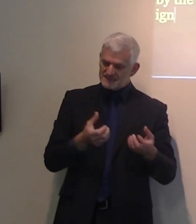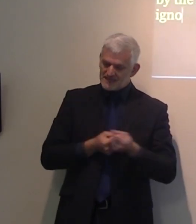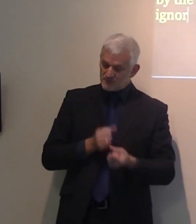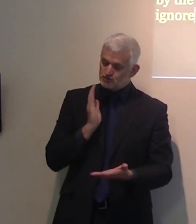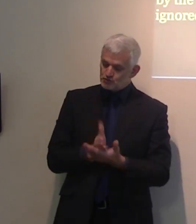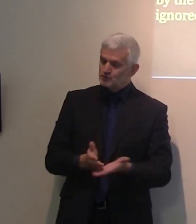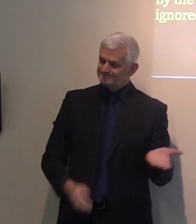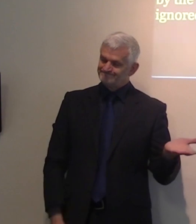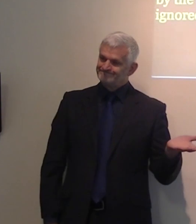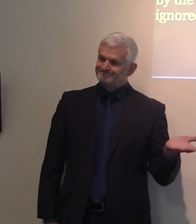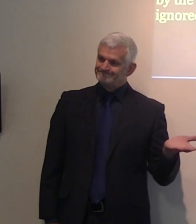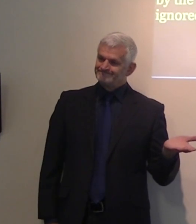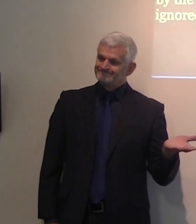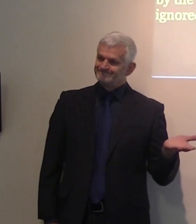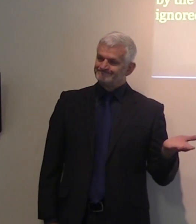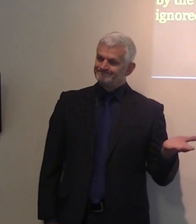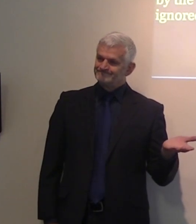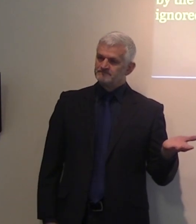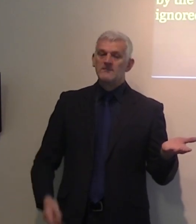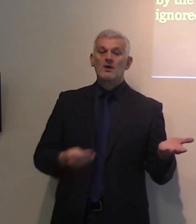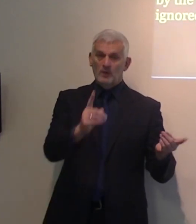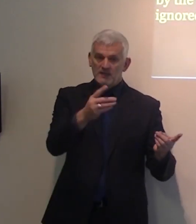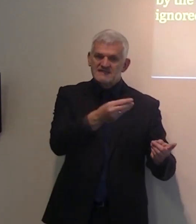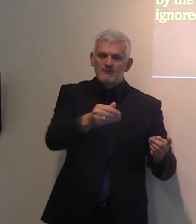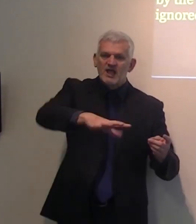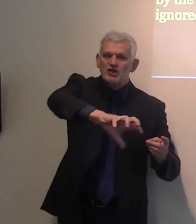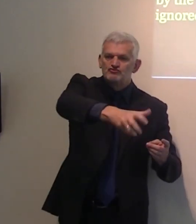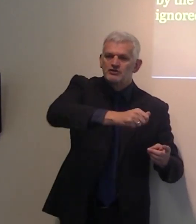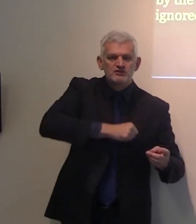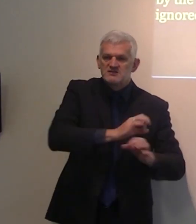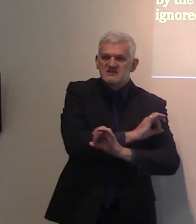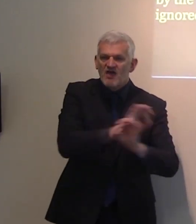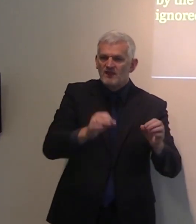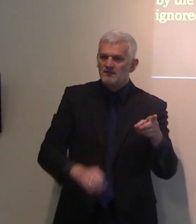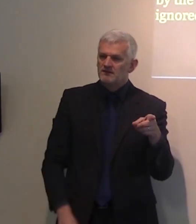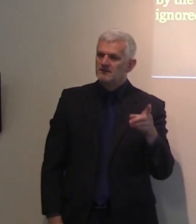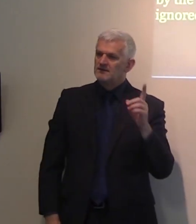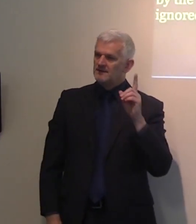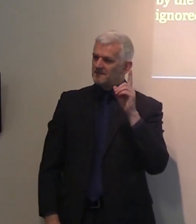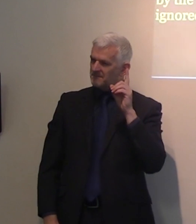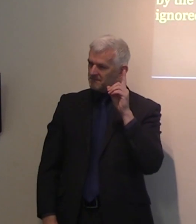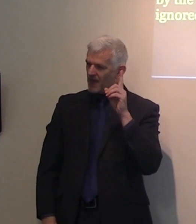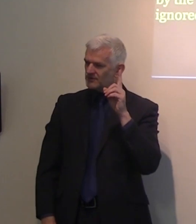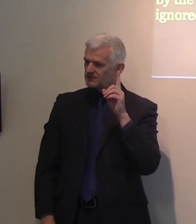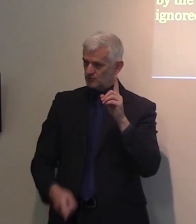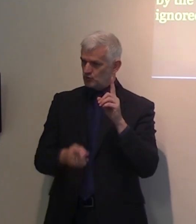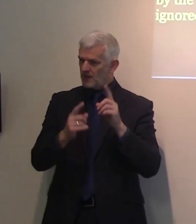countries where Christianity is not there at all, but you find even streets named after a Christian